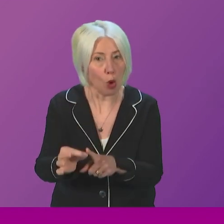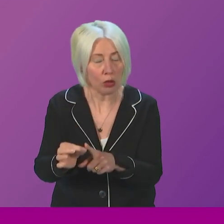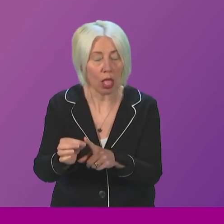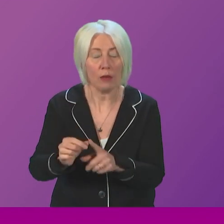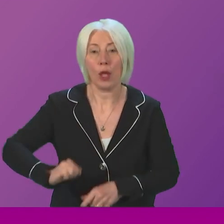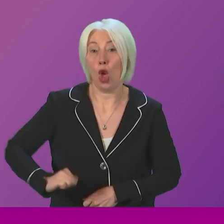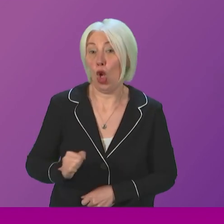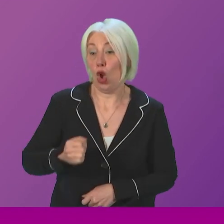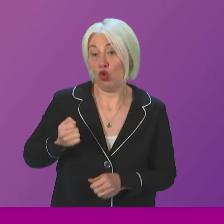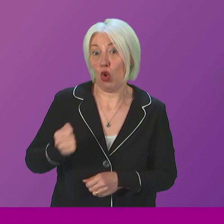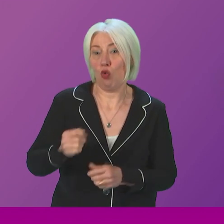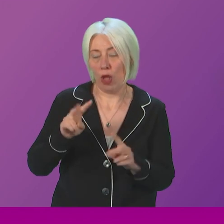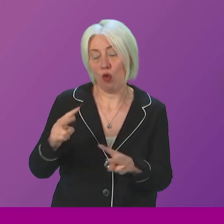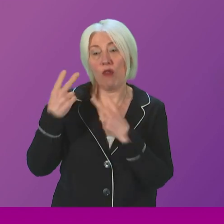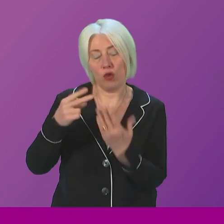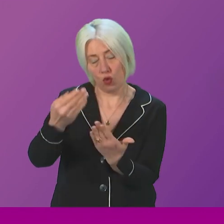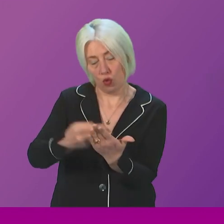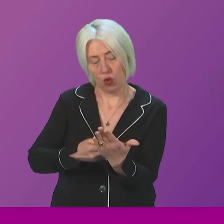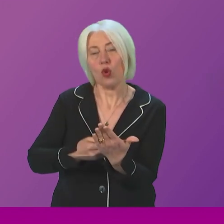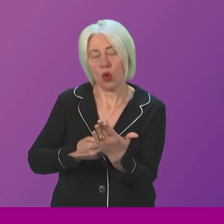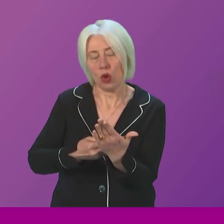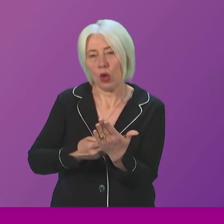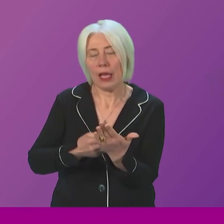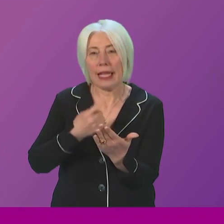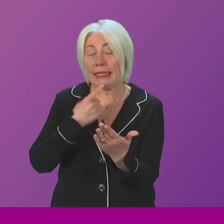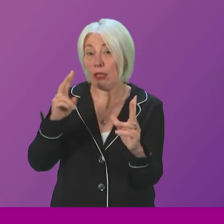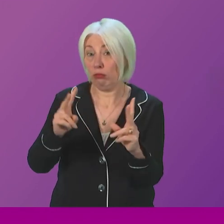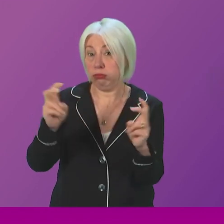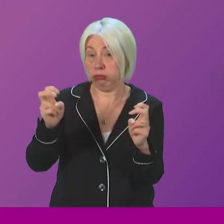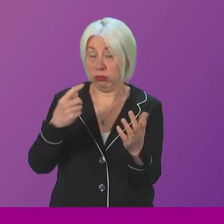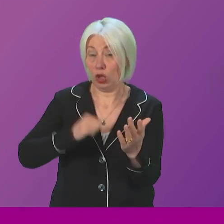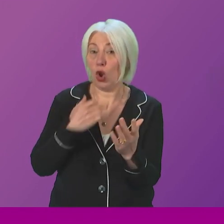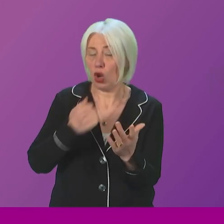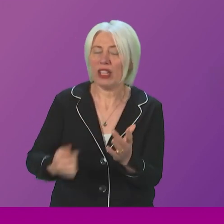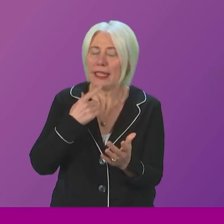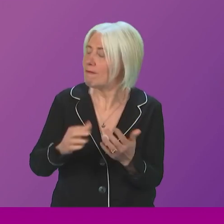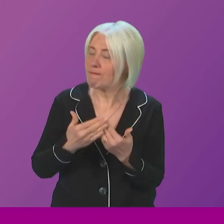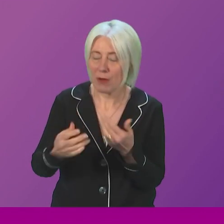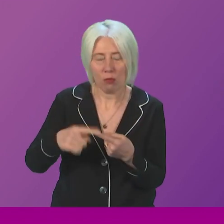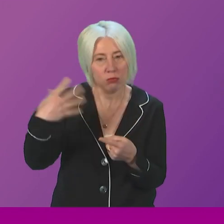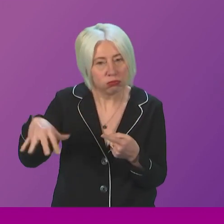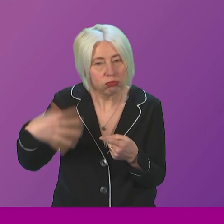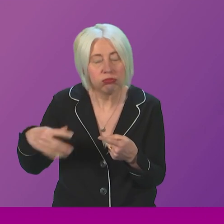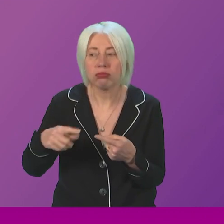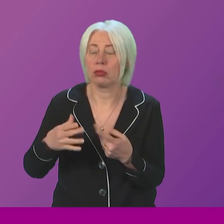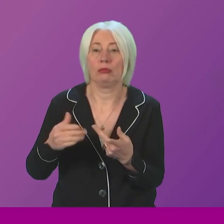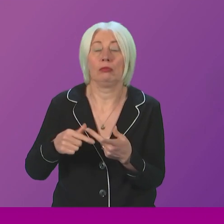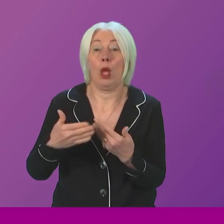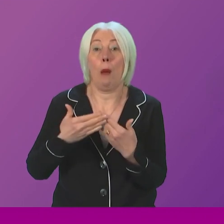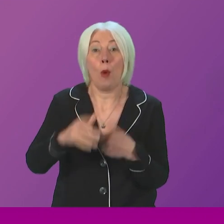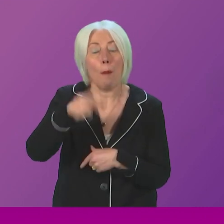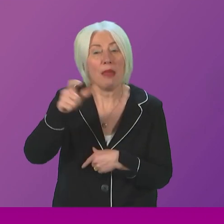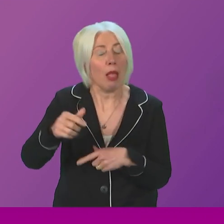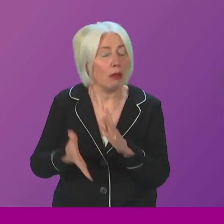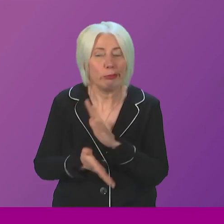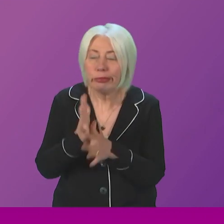reviewed the decision and concluded there would be, and I quote from ScotRail, greater costs with more customers disrupted